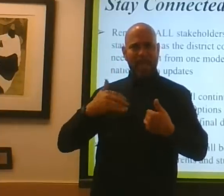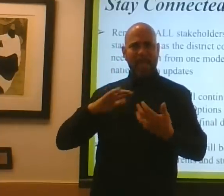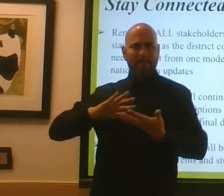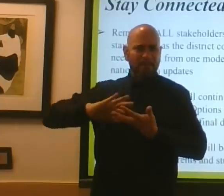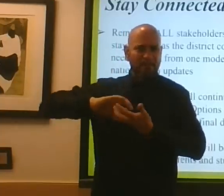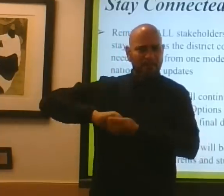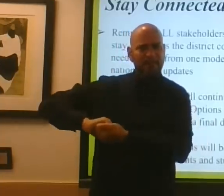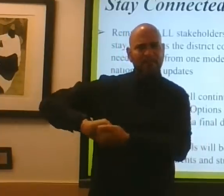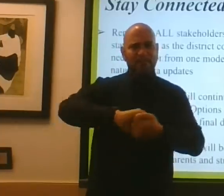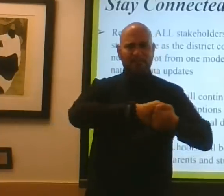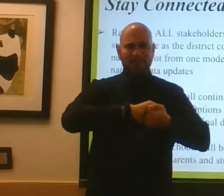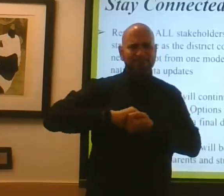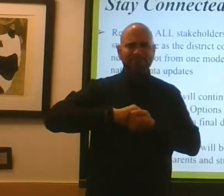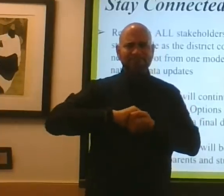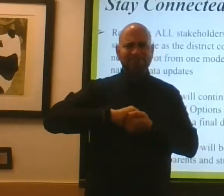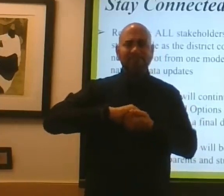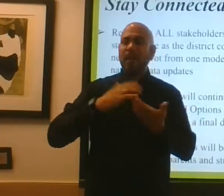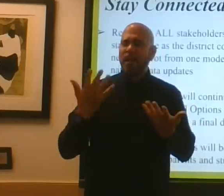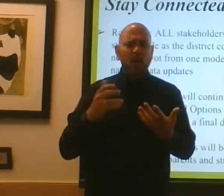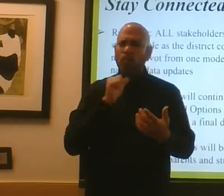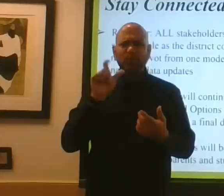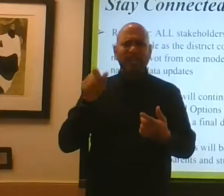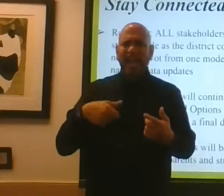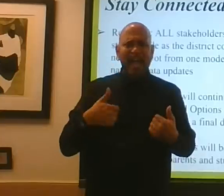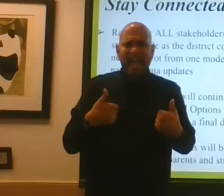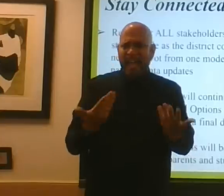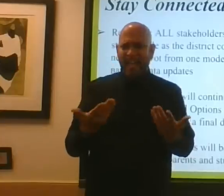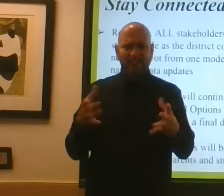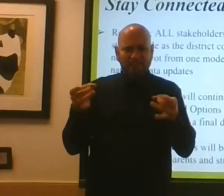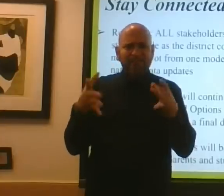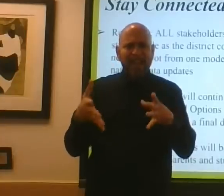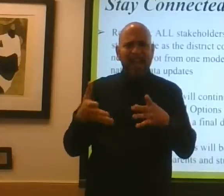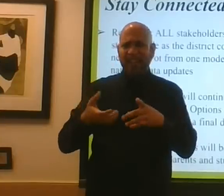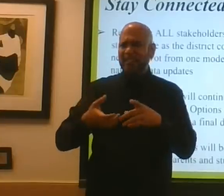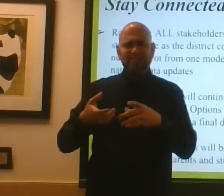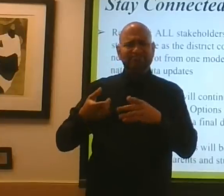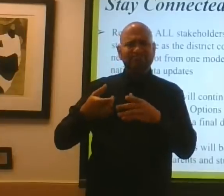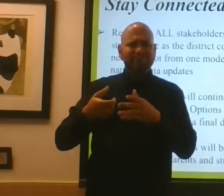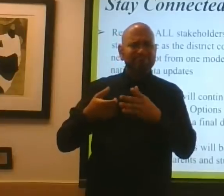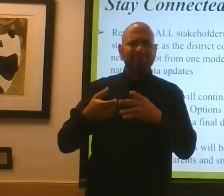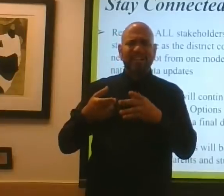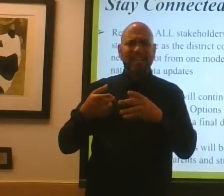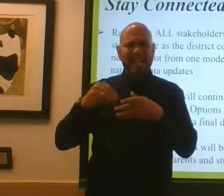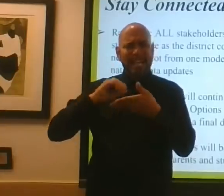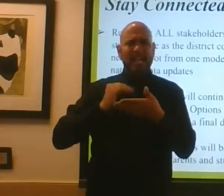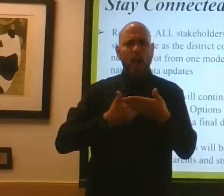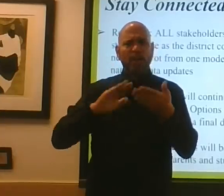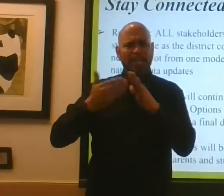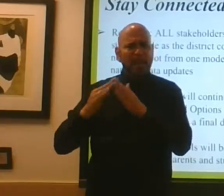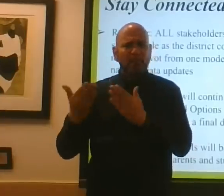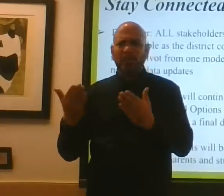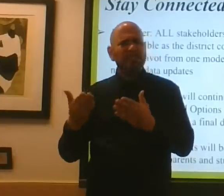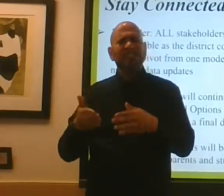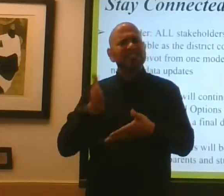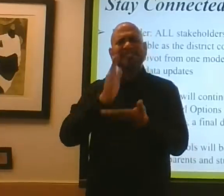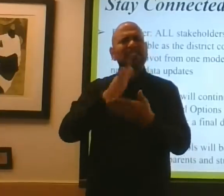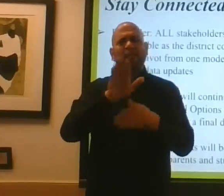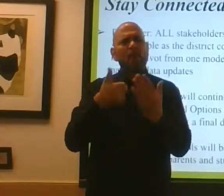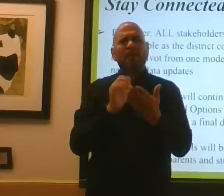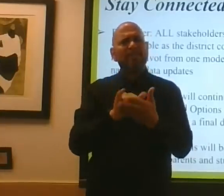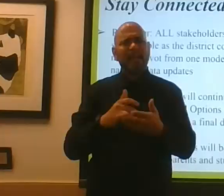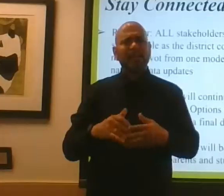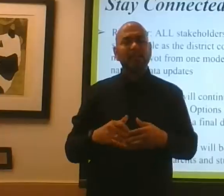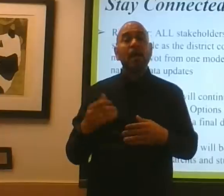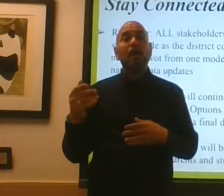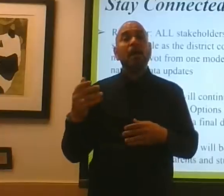in our communities and in our homes and in our neighborhoods. Folks shooting and killing each other. Stop all that carrying on. Get something